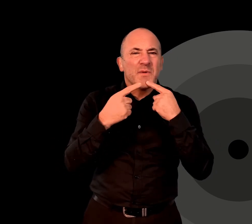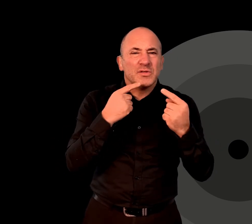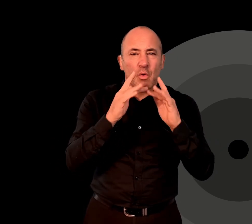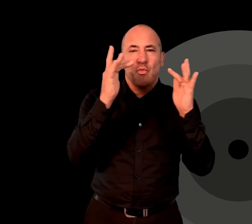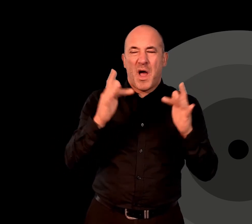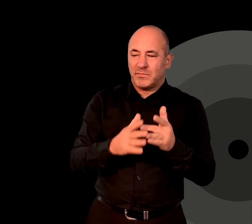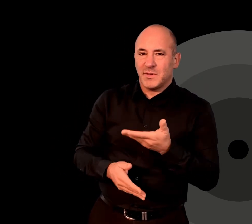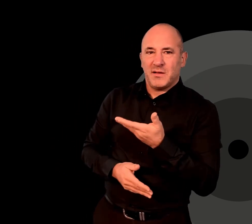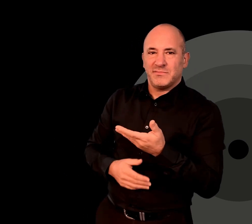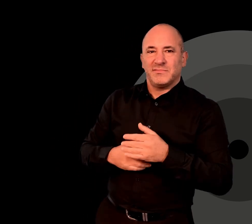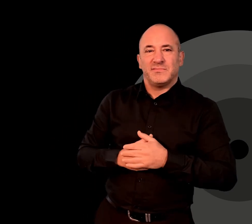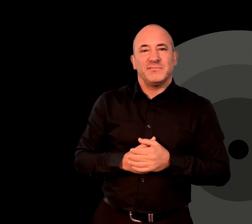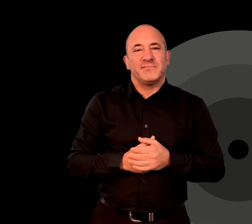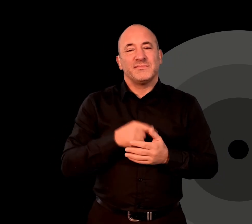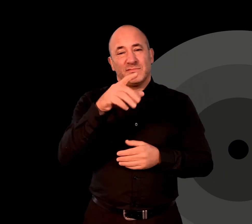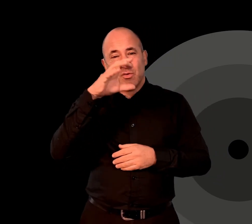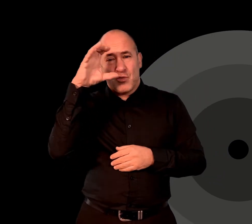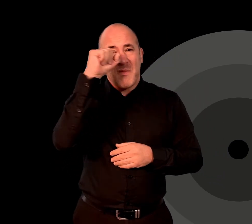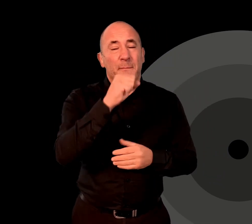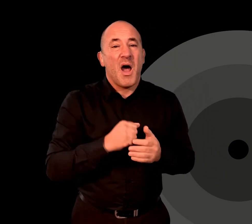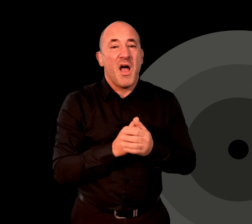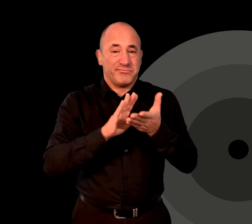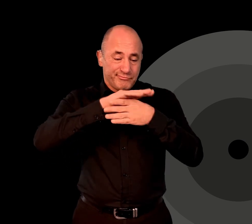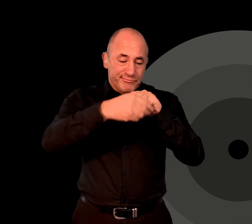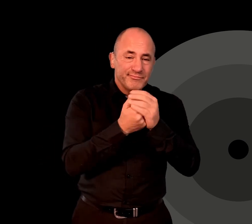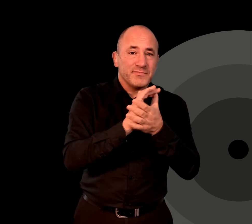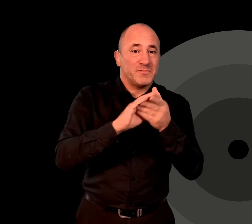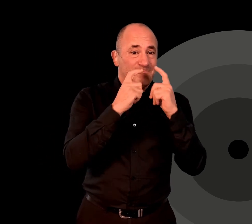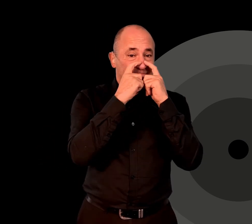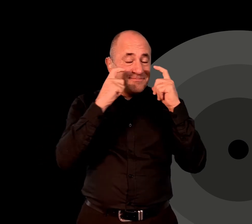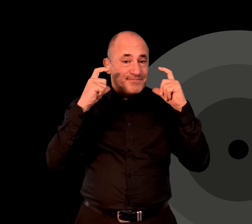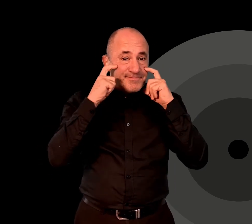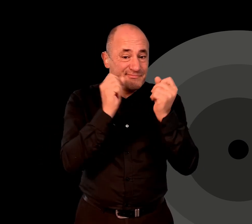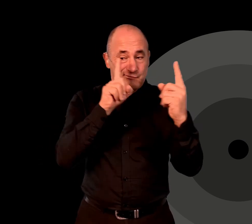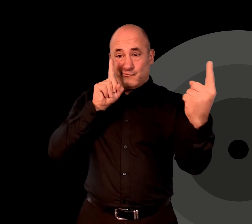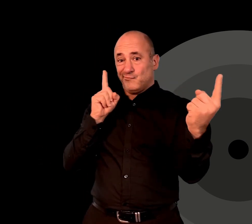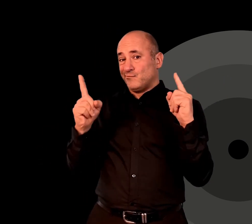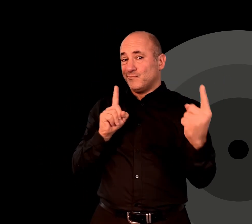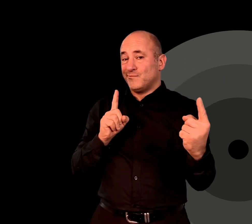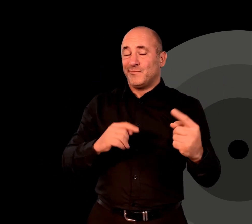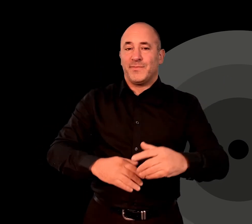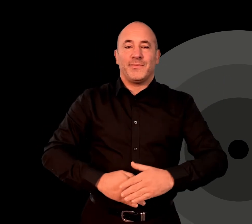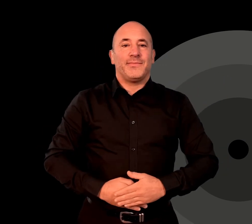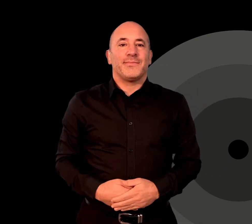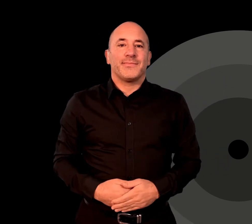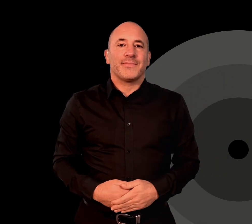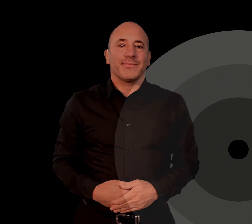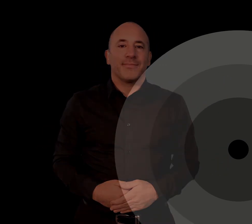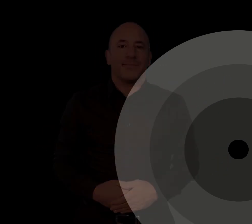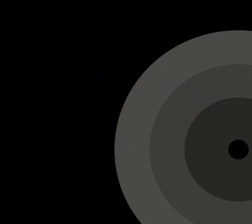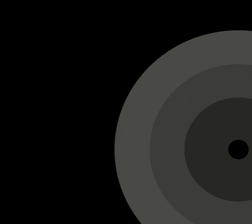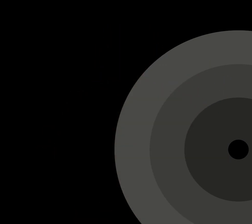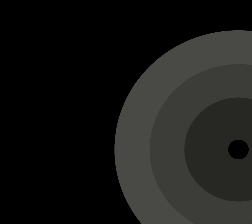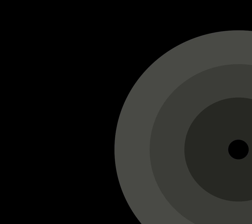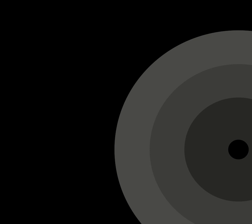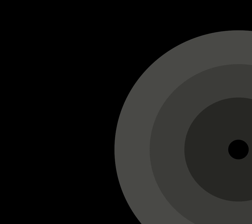information visit gov.uk forward slash coronavirus. Remember. Wash hands. Cover